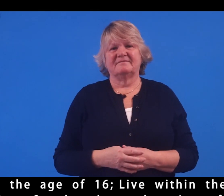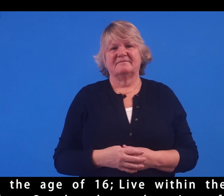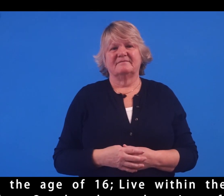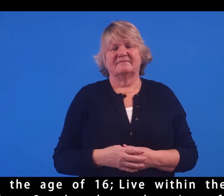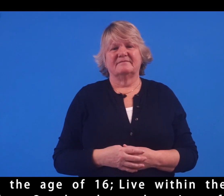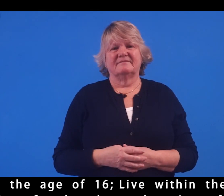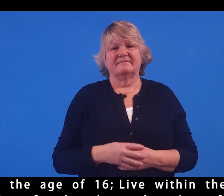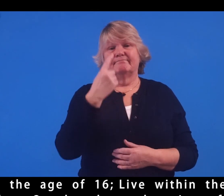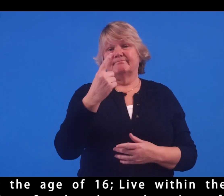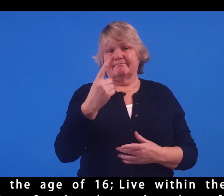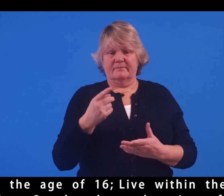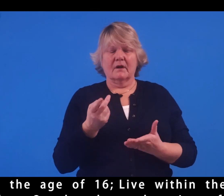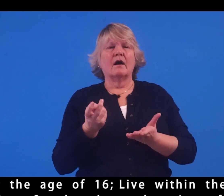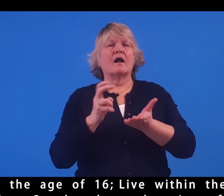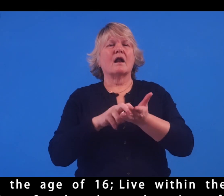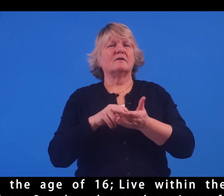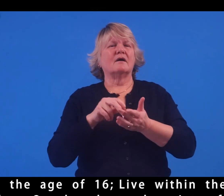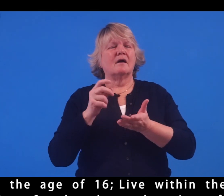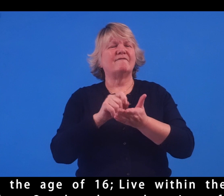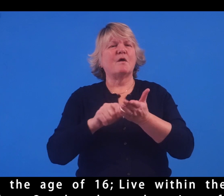on the electoral register for that area.